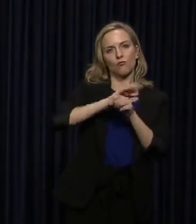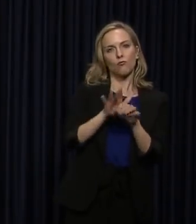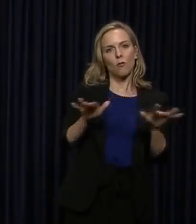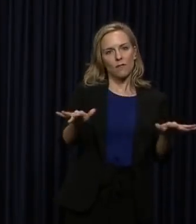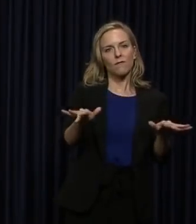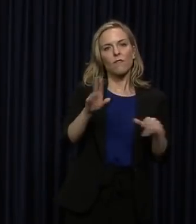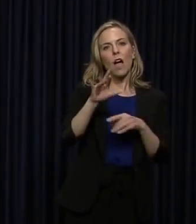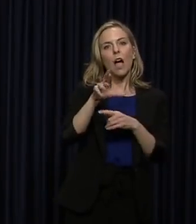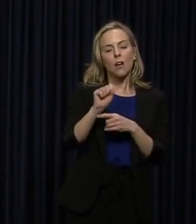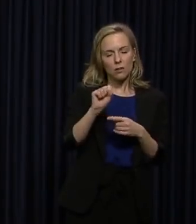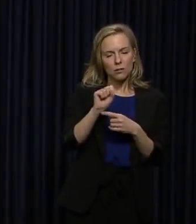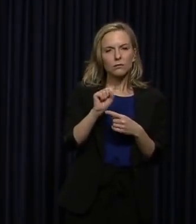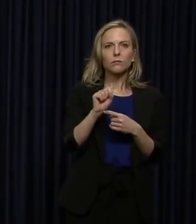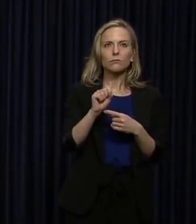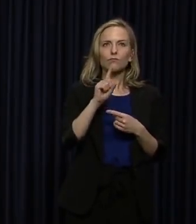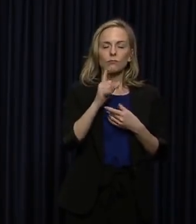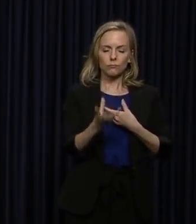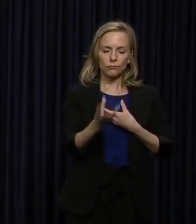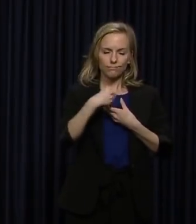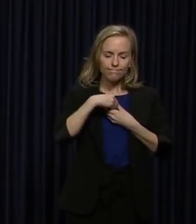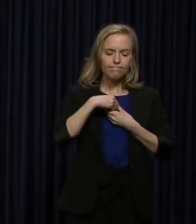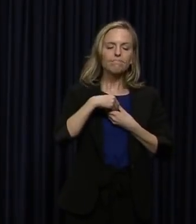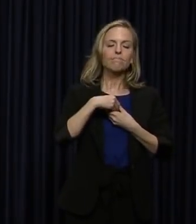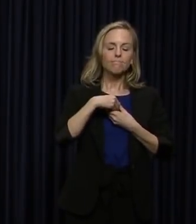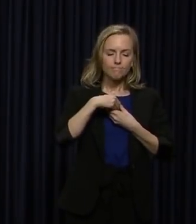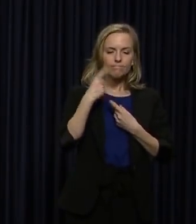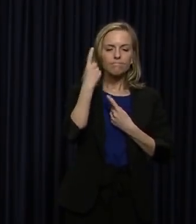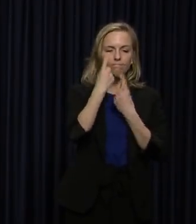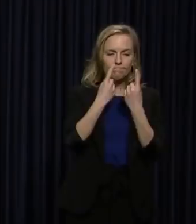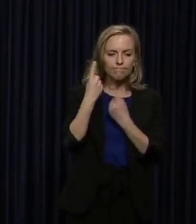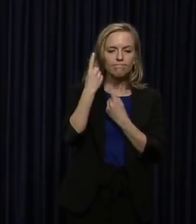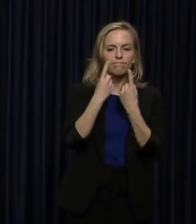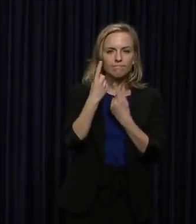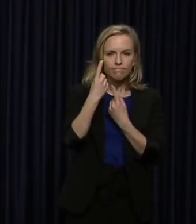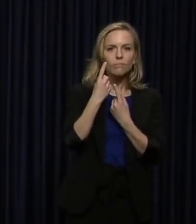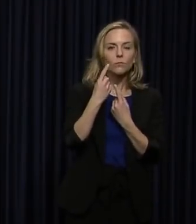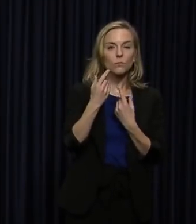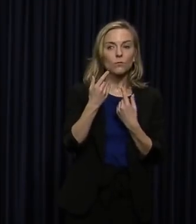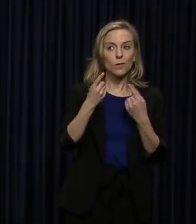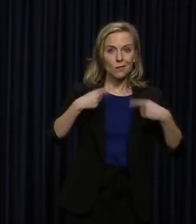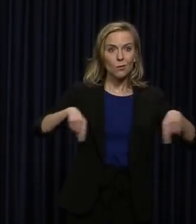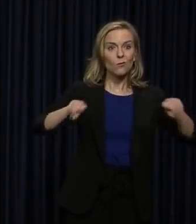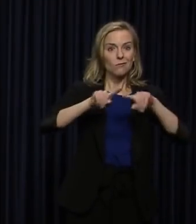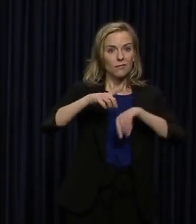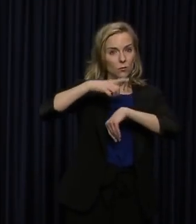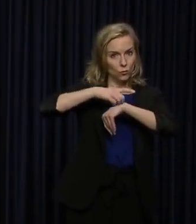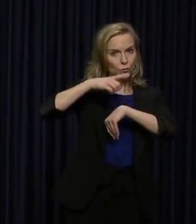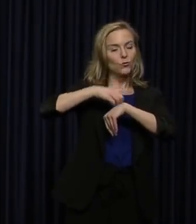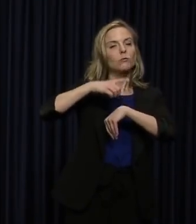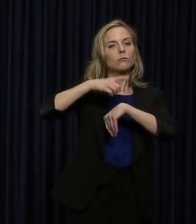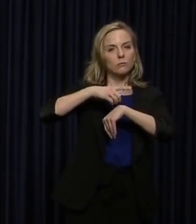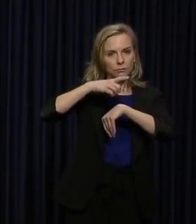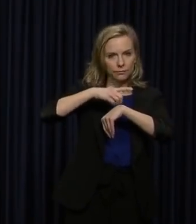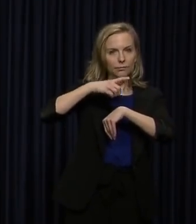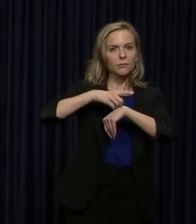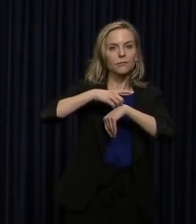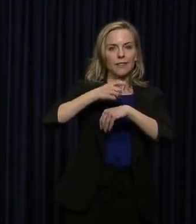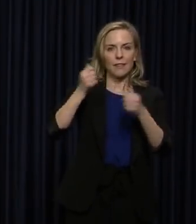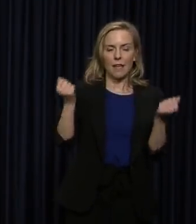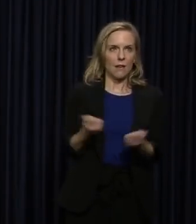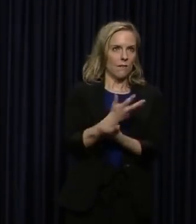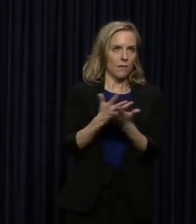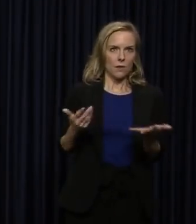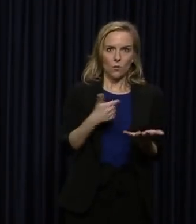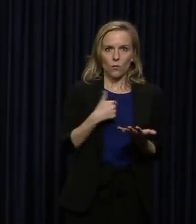to truly internalize that we all have a duty to do everything we